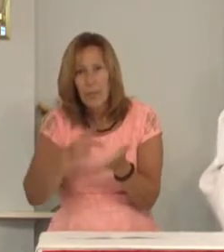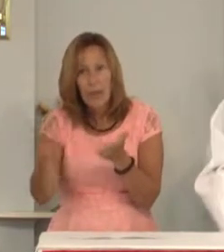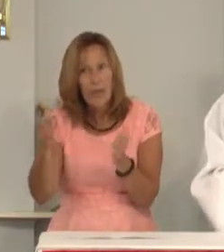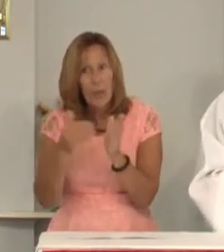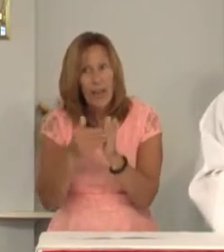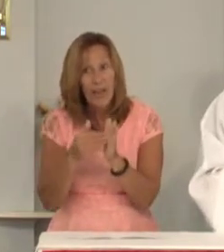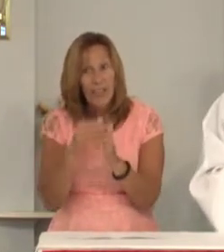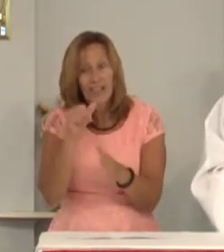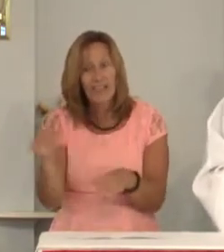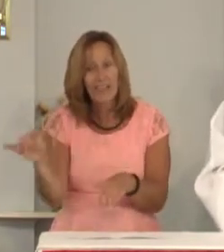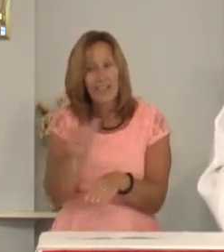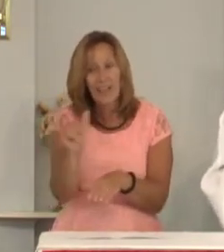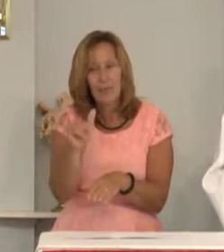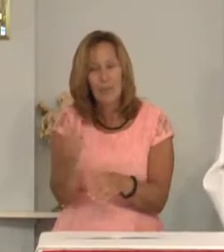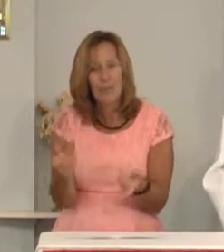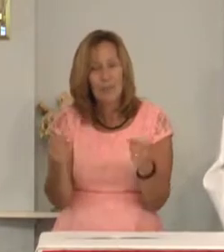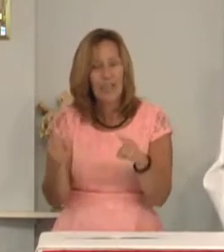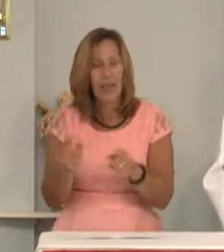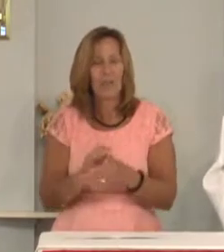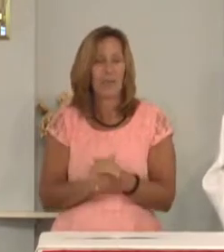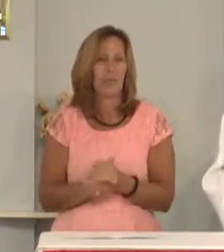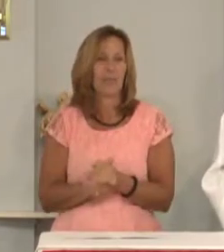Not likely to happen.